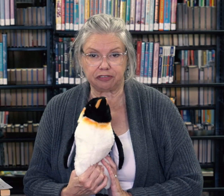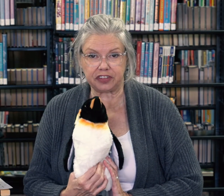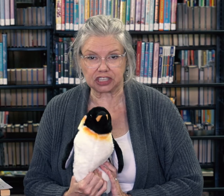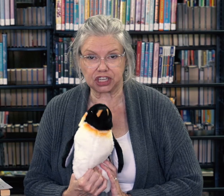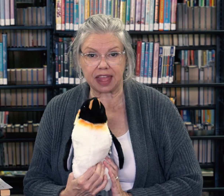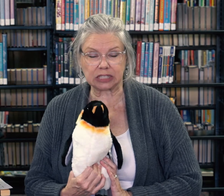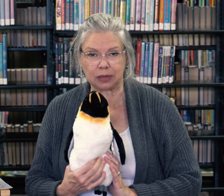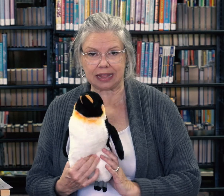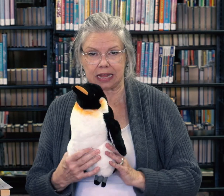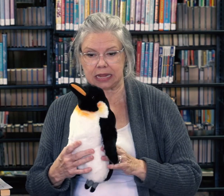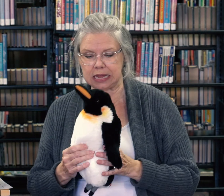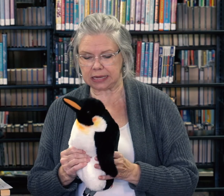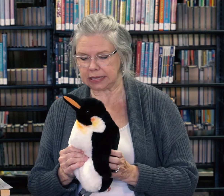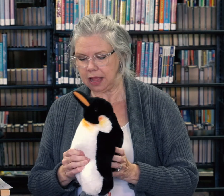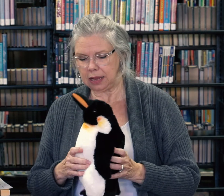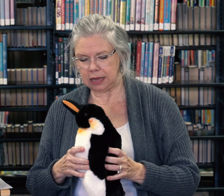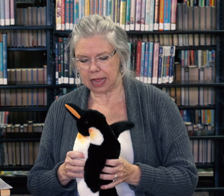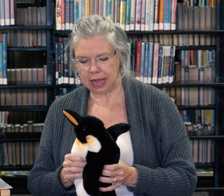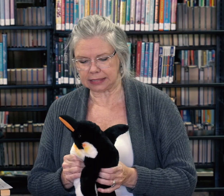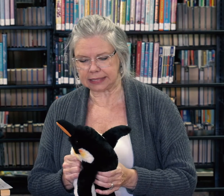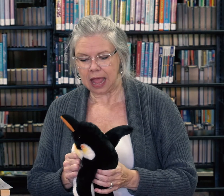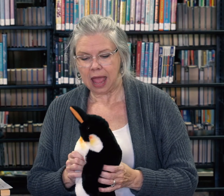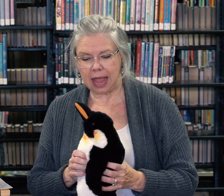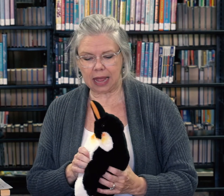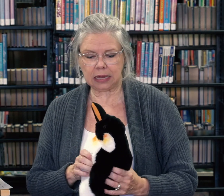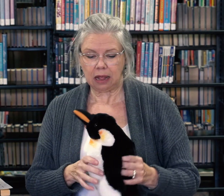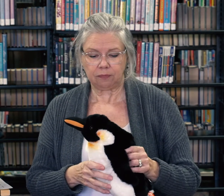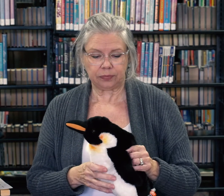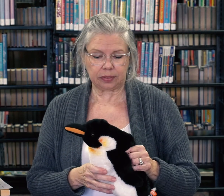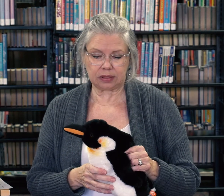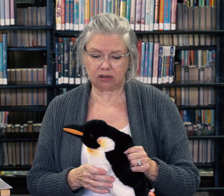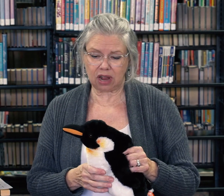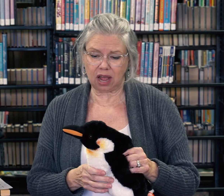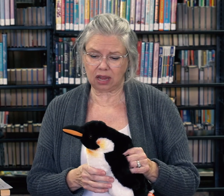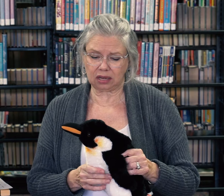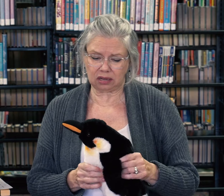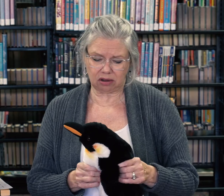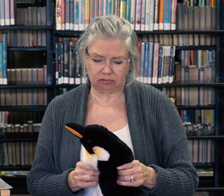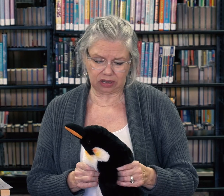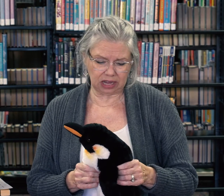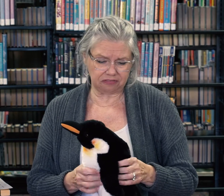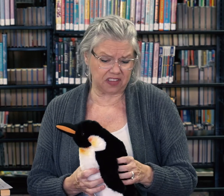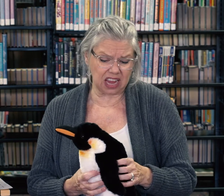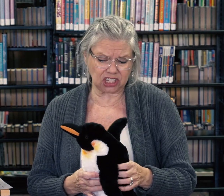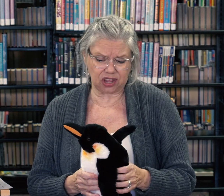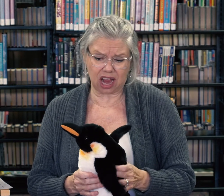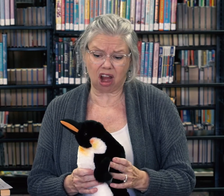fish. That's what they eat. Yes. And they're not, you know, really fish. They are